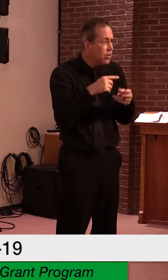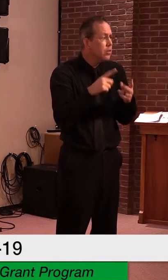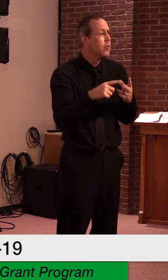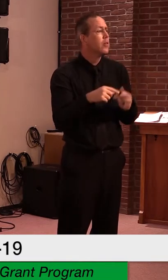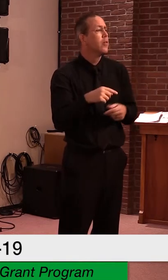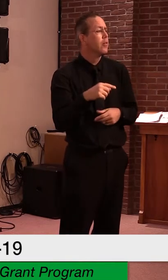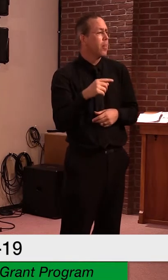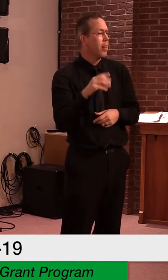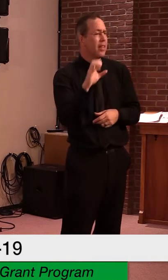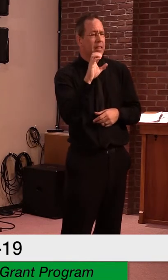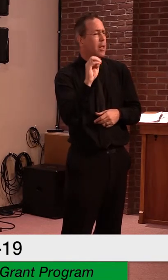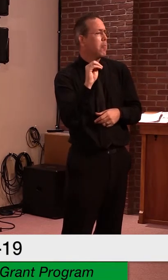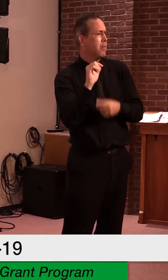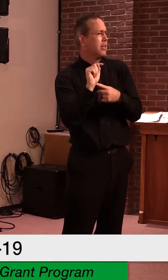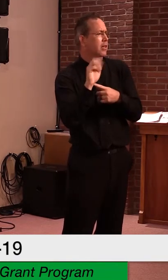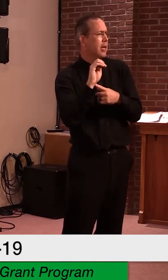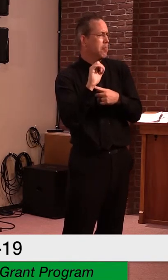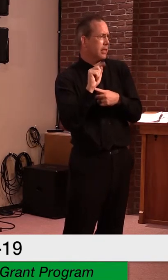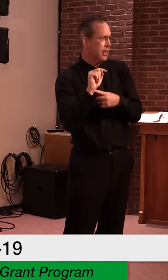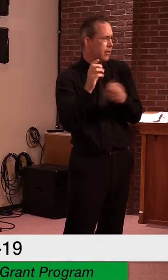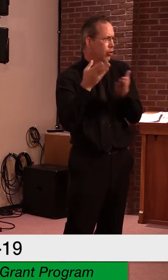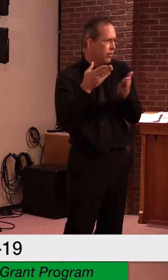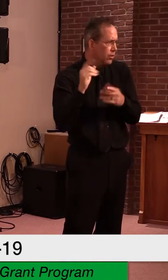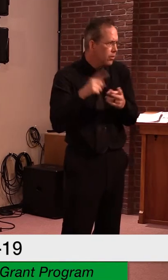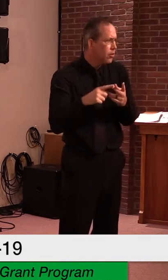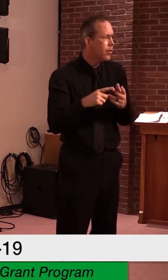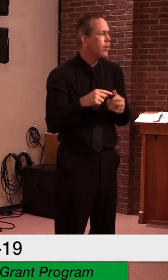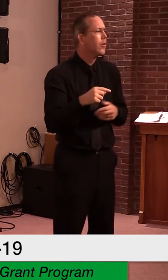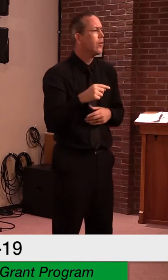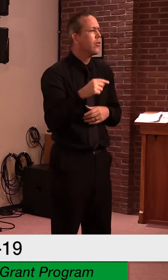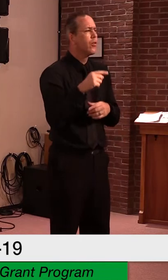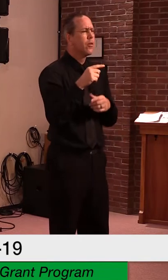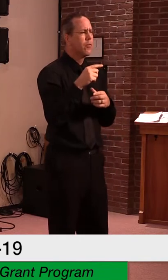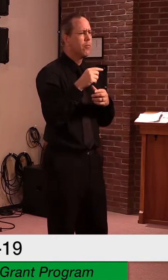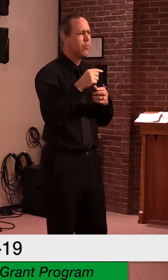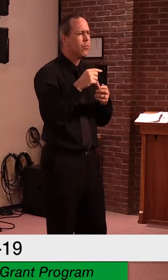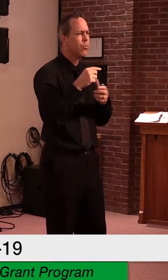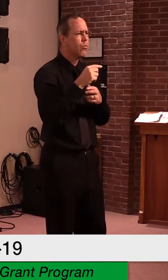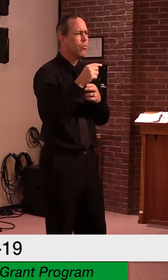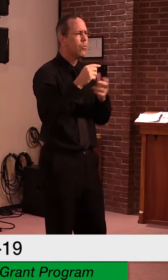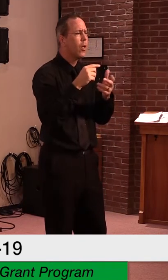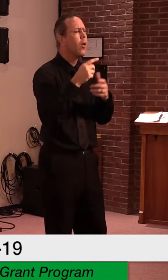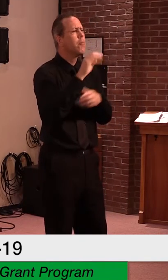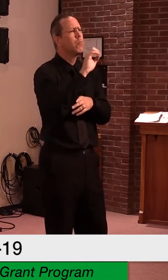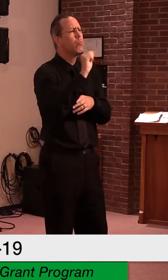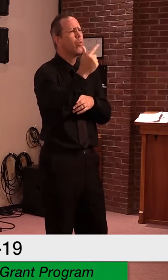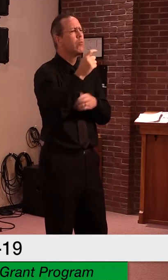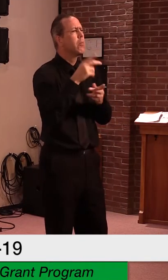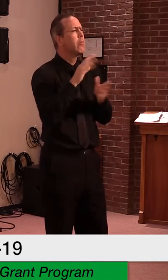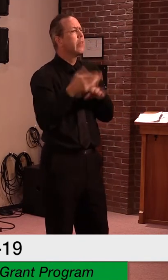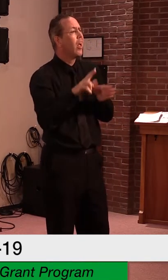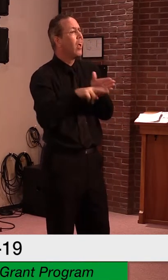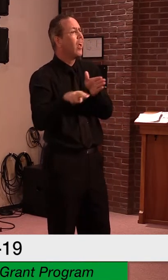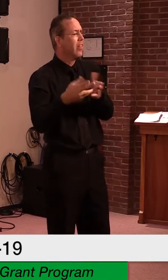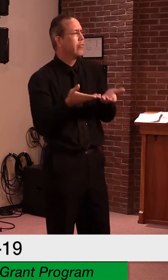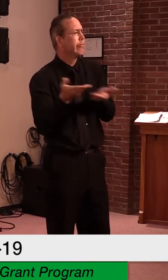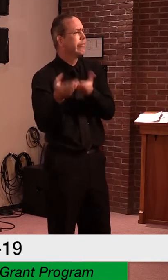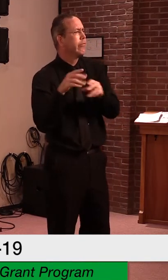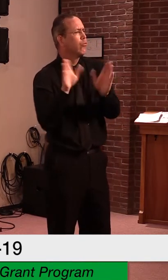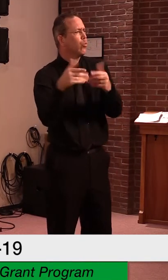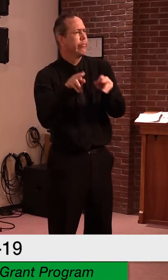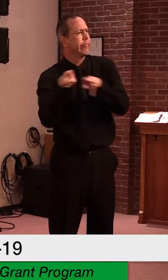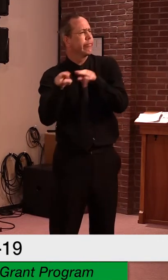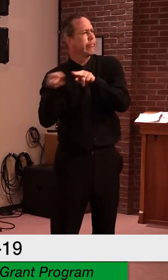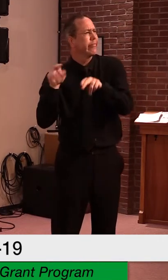service, morgues, provider of necessary and services to vulnerable or